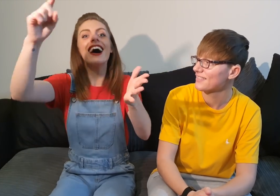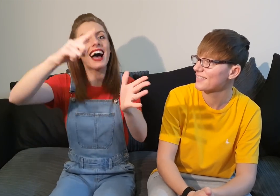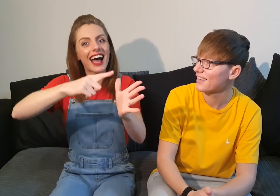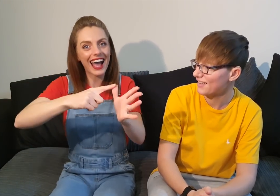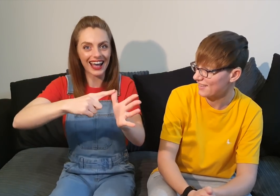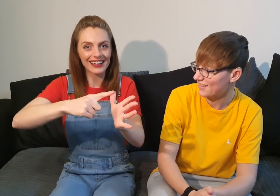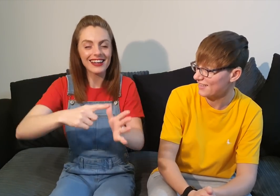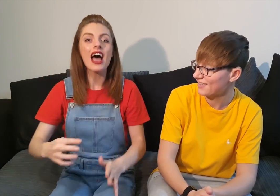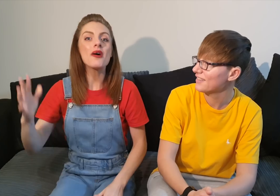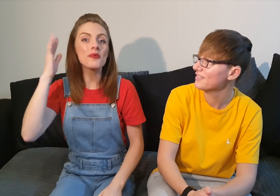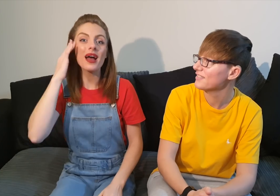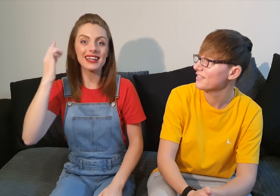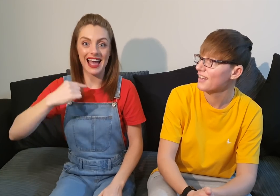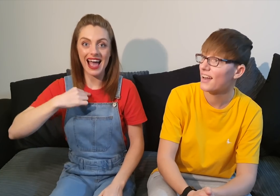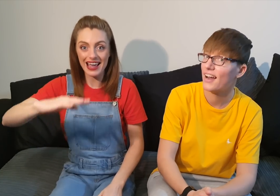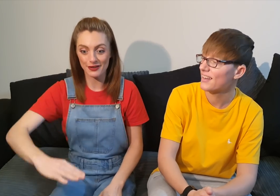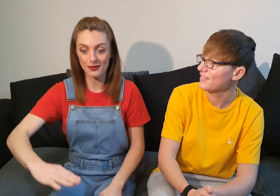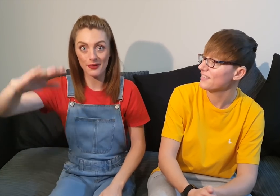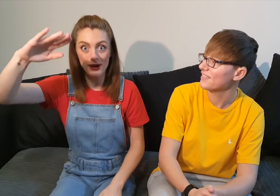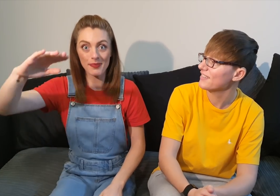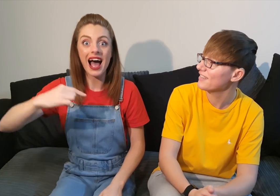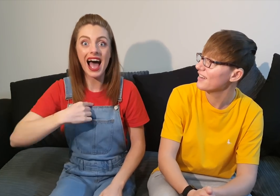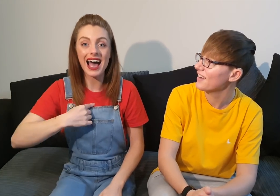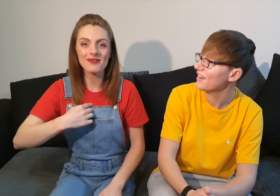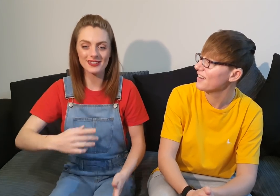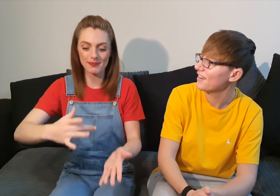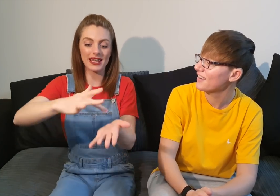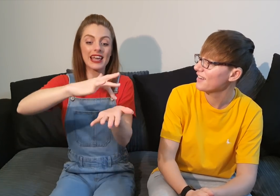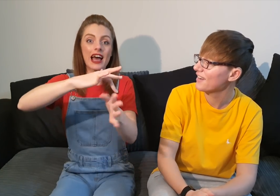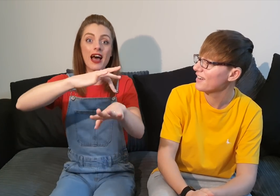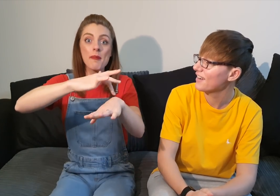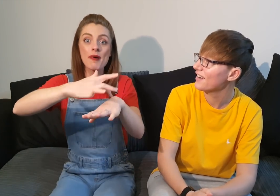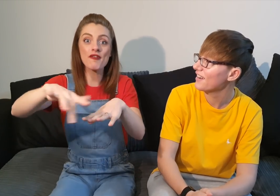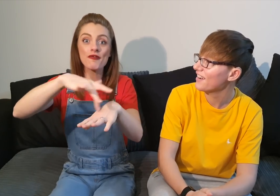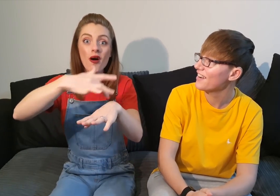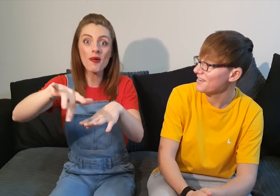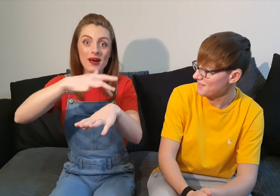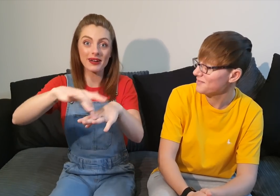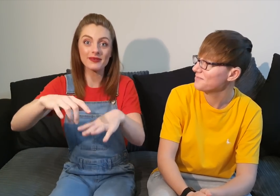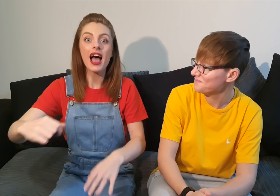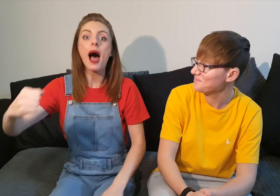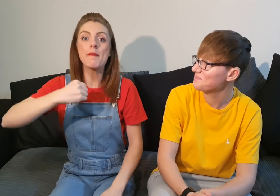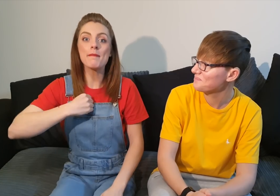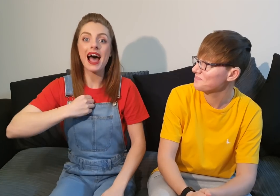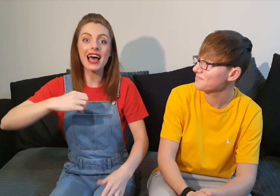i grow up i want to be a performer my